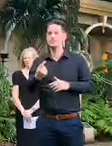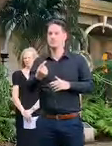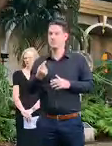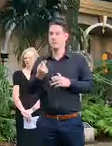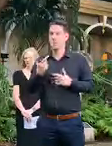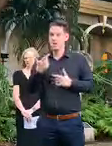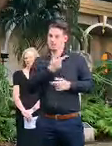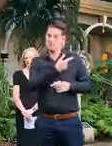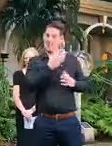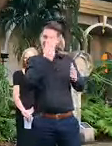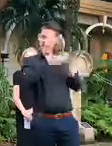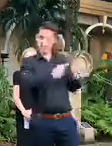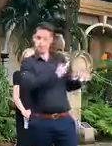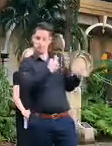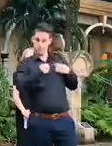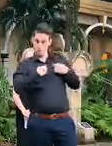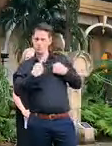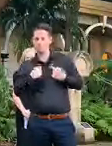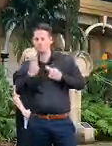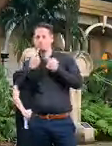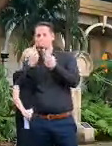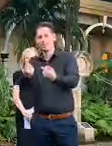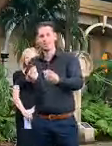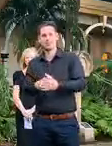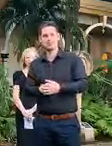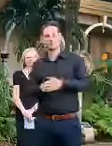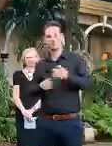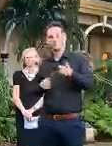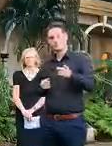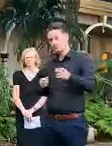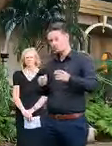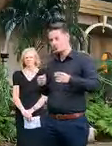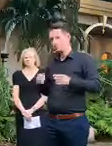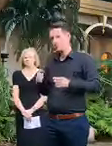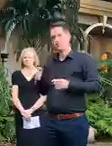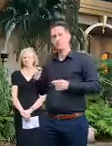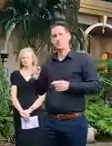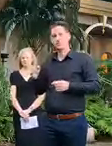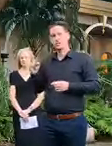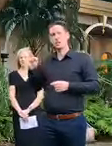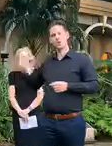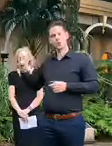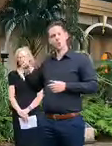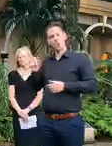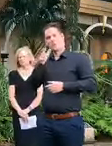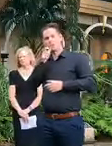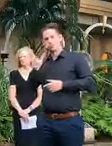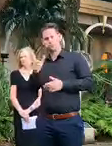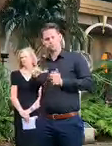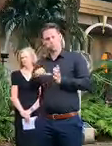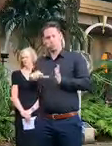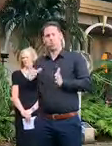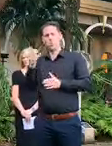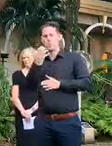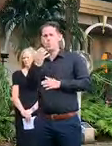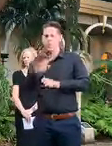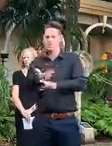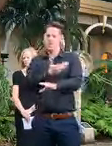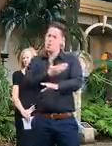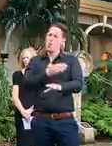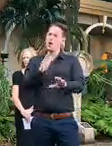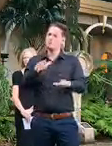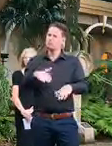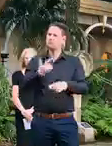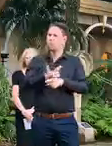expert health advice your language or your rhetoric seems to be a little bit firmer than it has been very firm